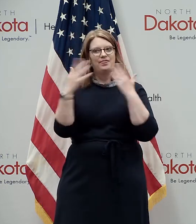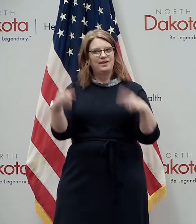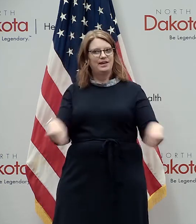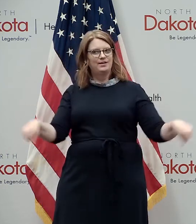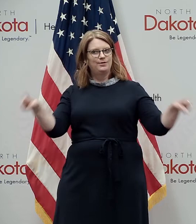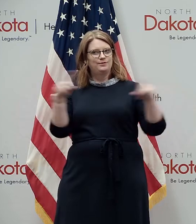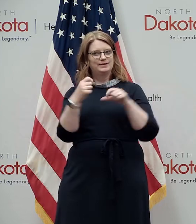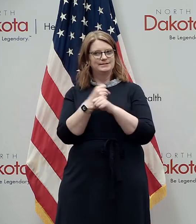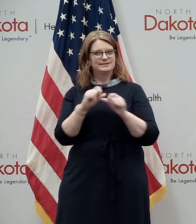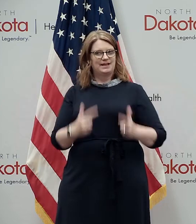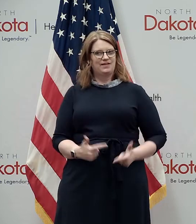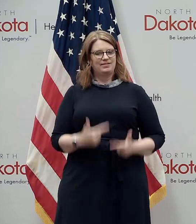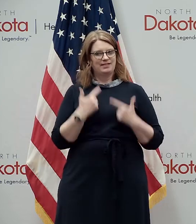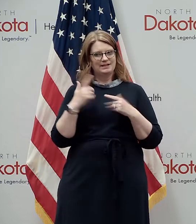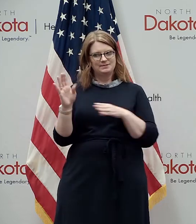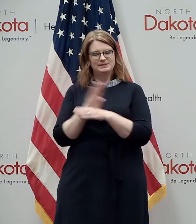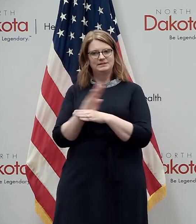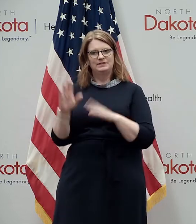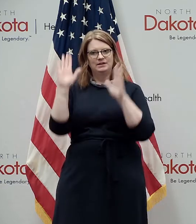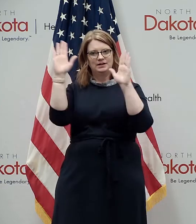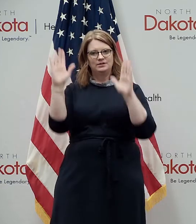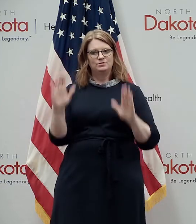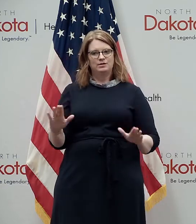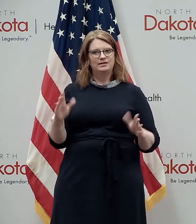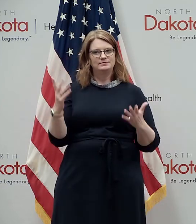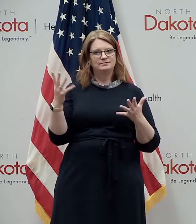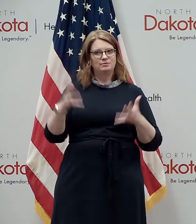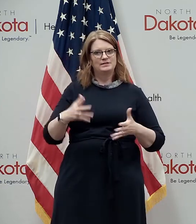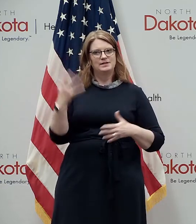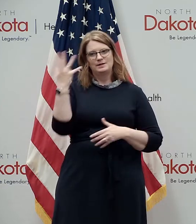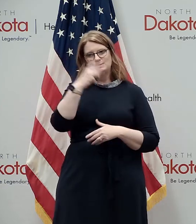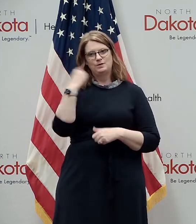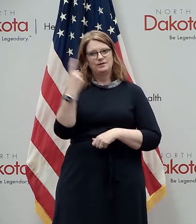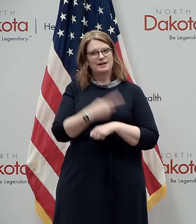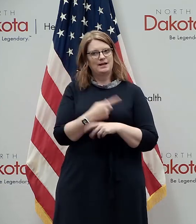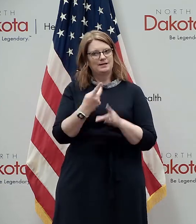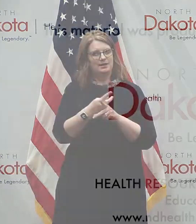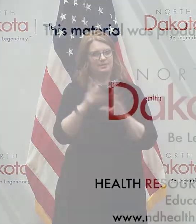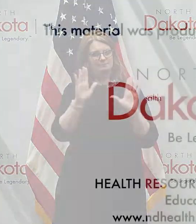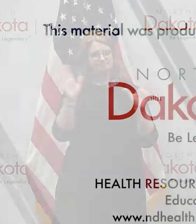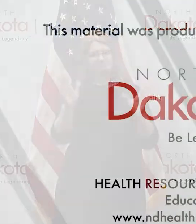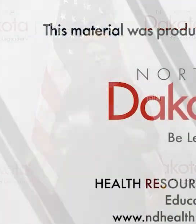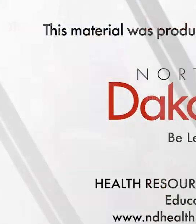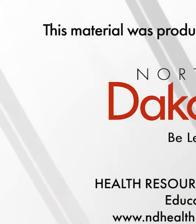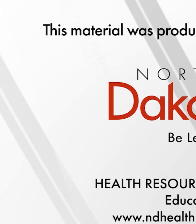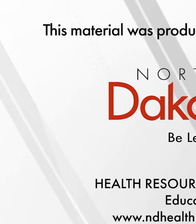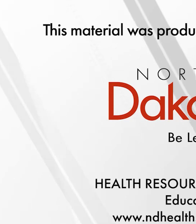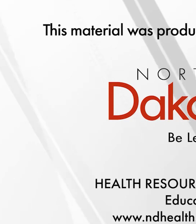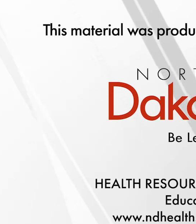doing to help save lives and livelihoods have a great rest of a beautiful north dakota day take care so